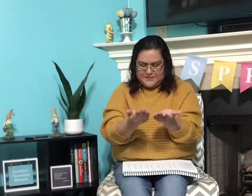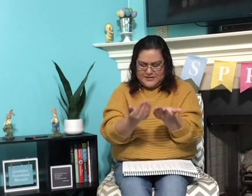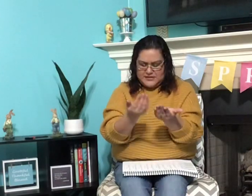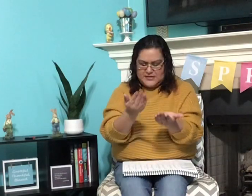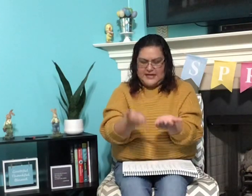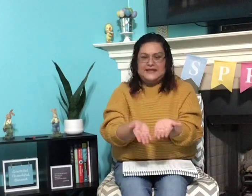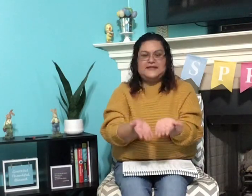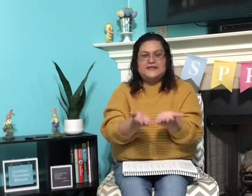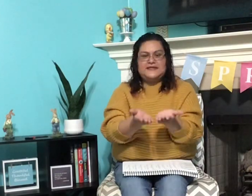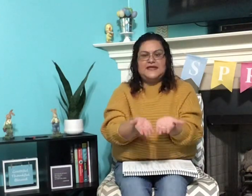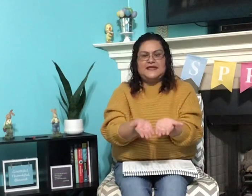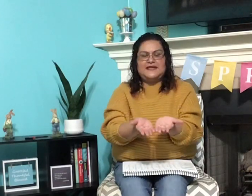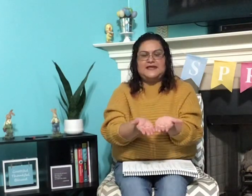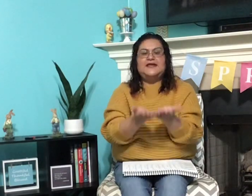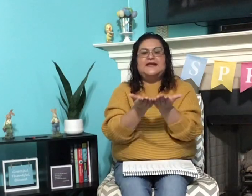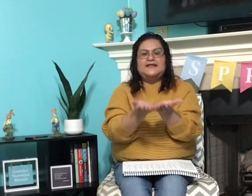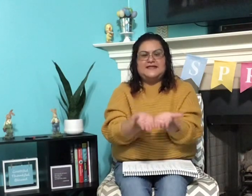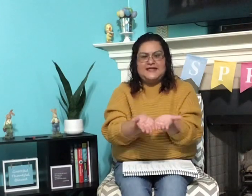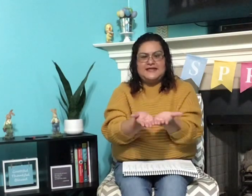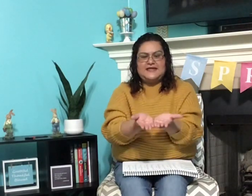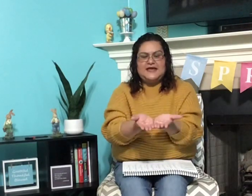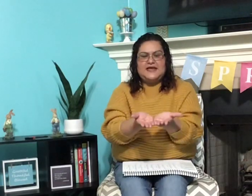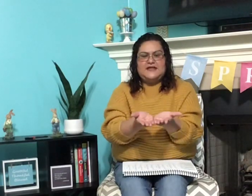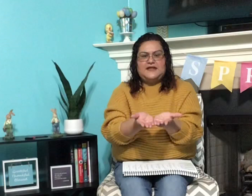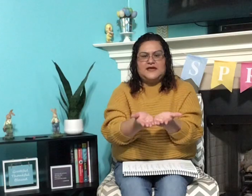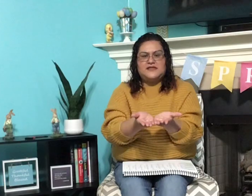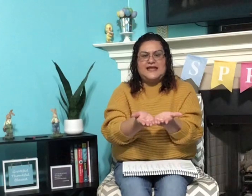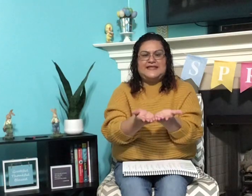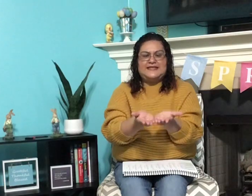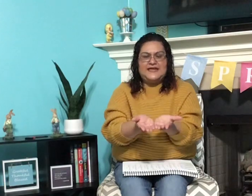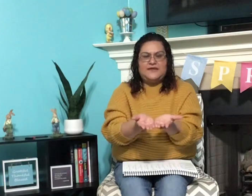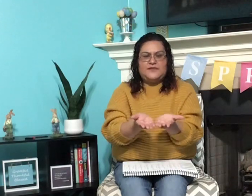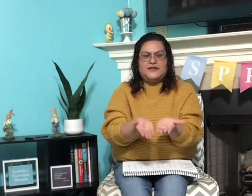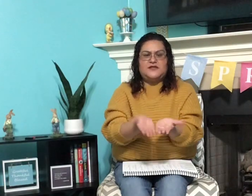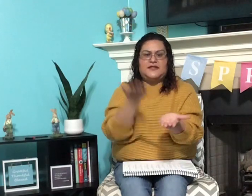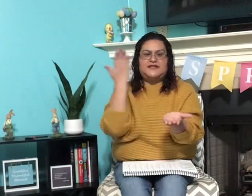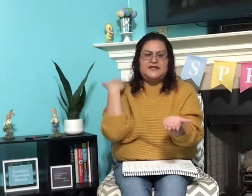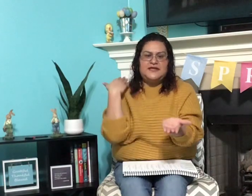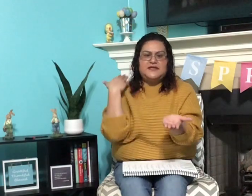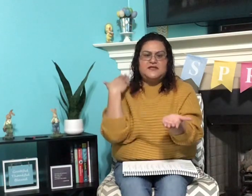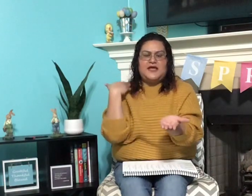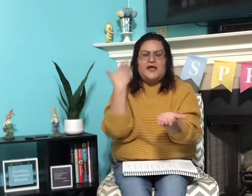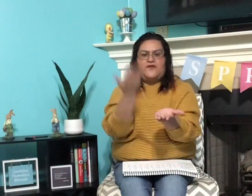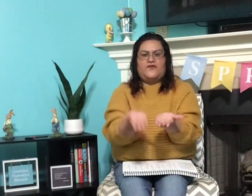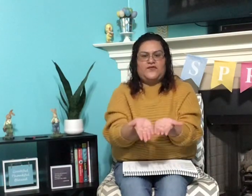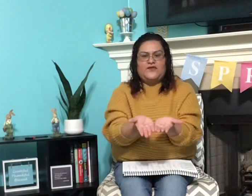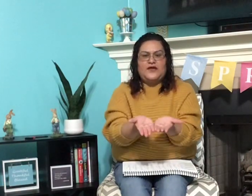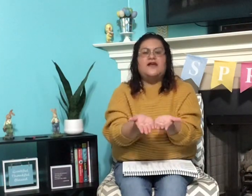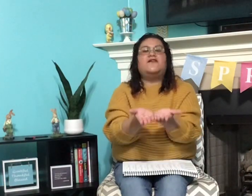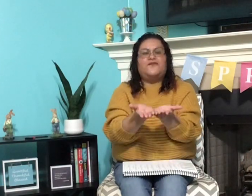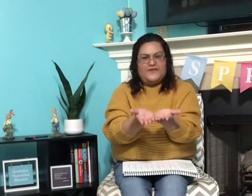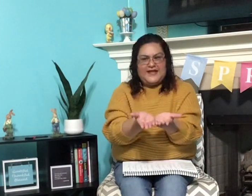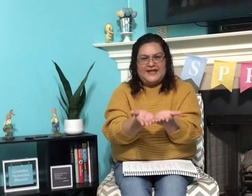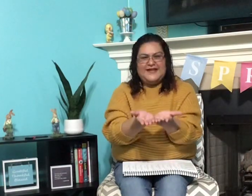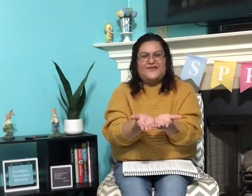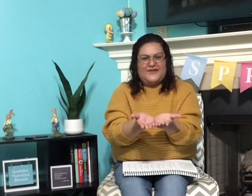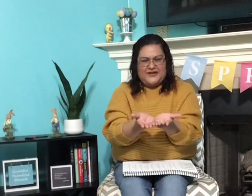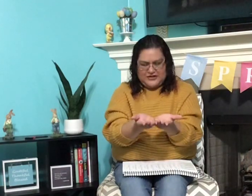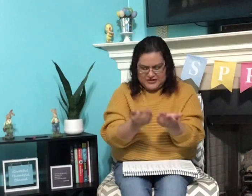Say tin, tin. Now say tin, but instead of t, say f, fin. Very good.